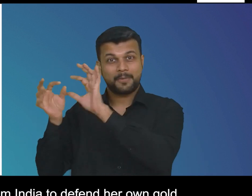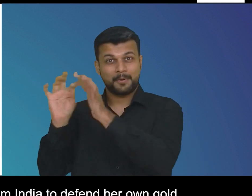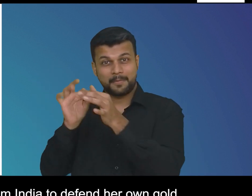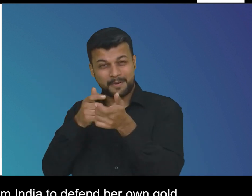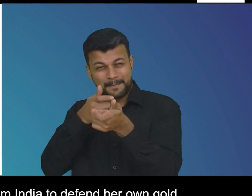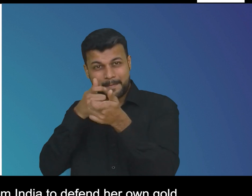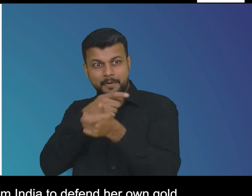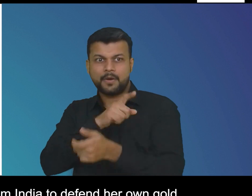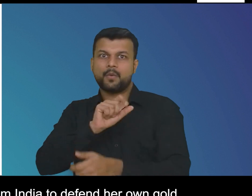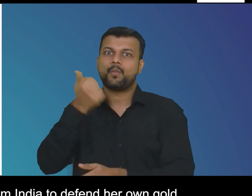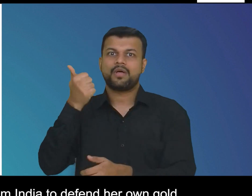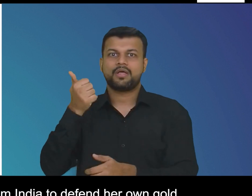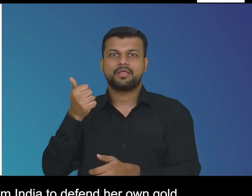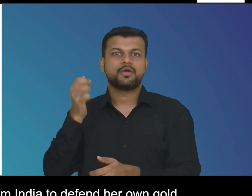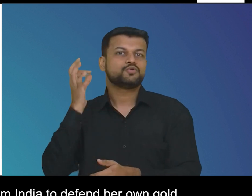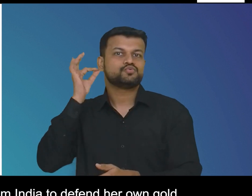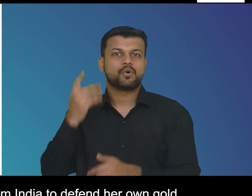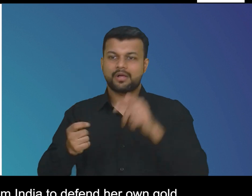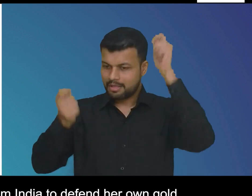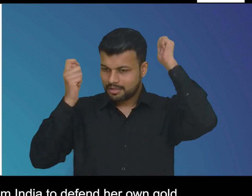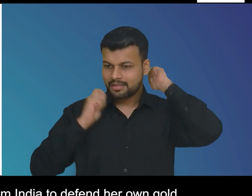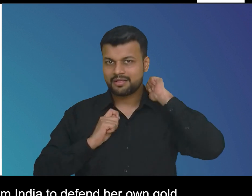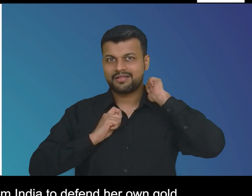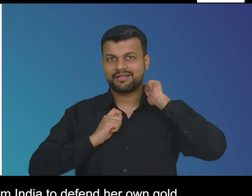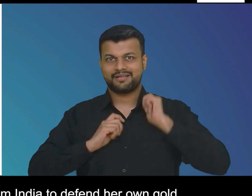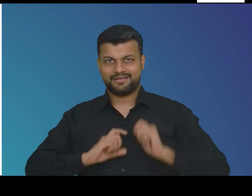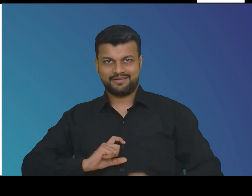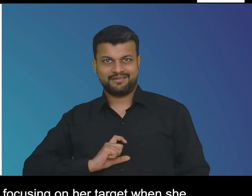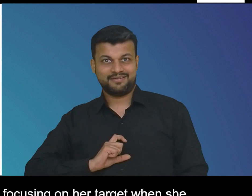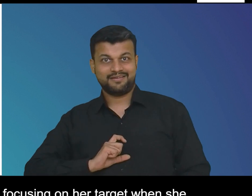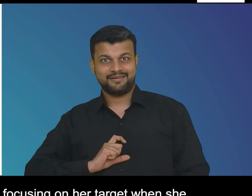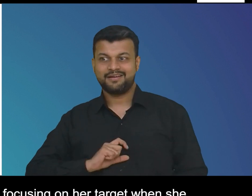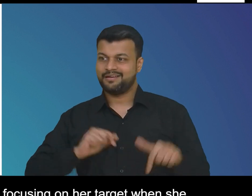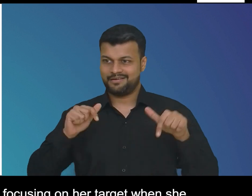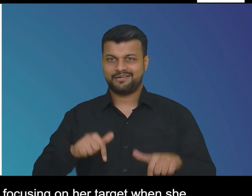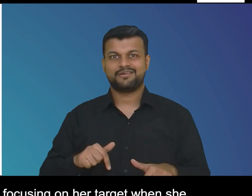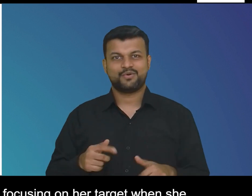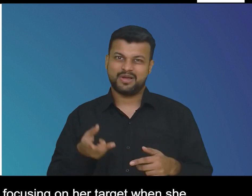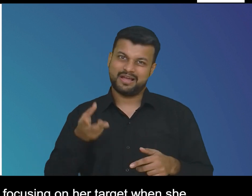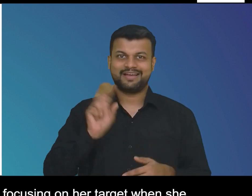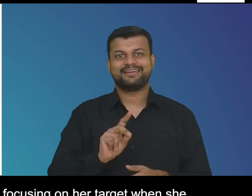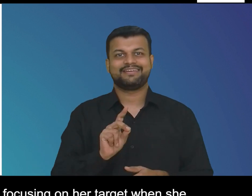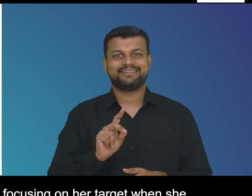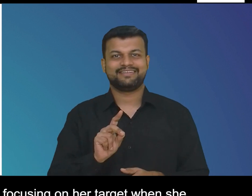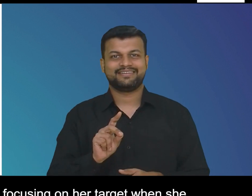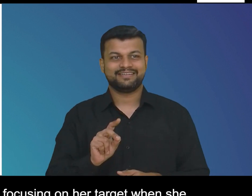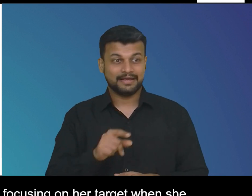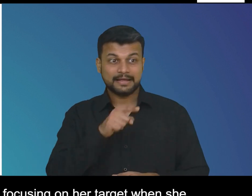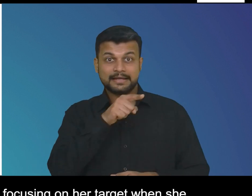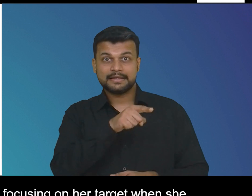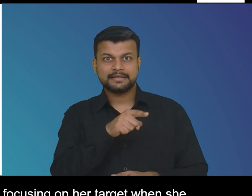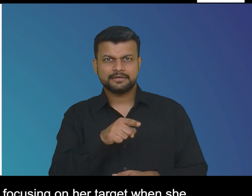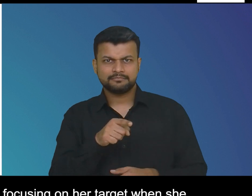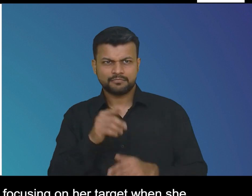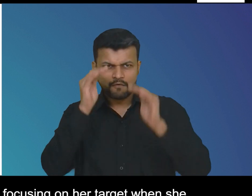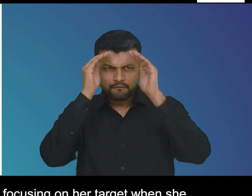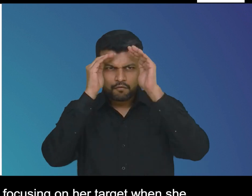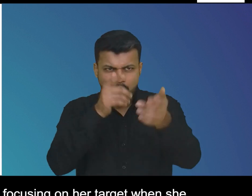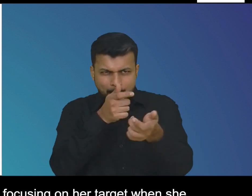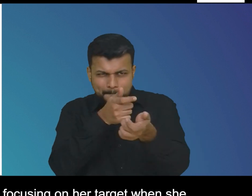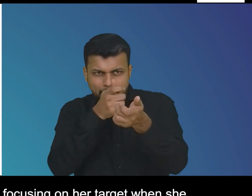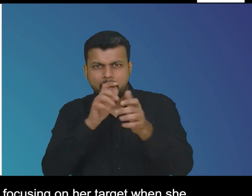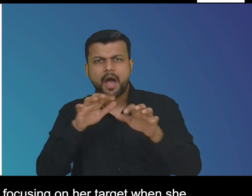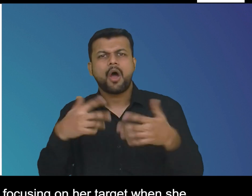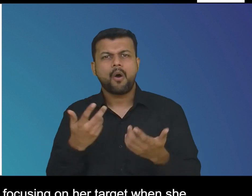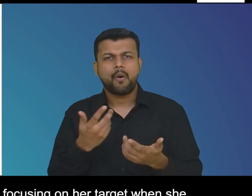her own gold medal from the tokyo 2021 olympics she talks of determination in only focusing on her target when she